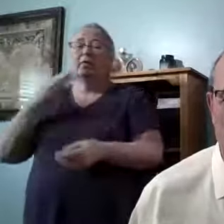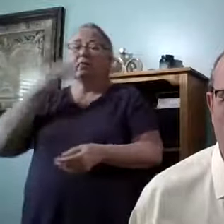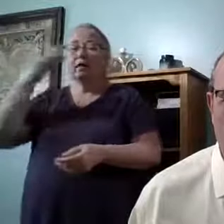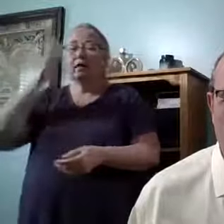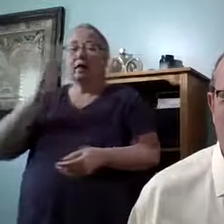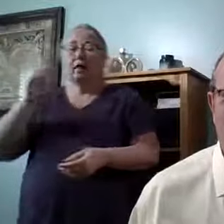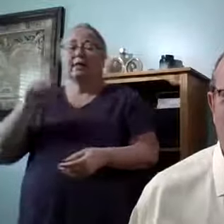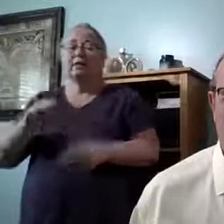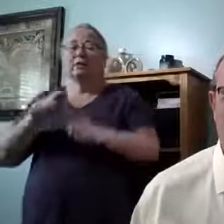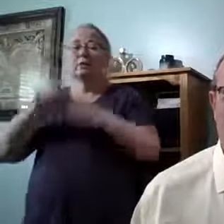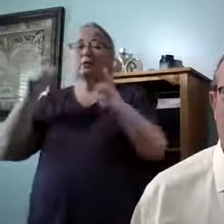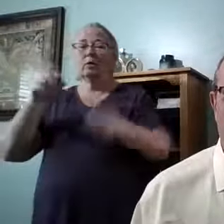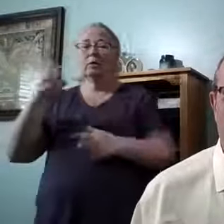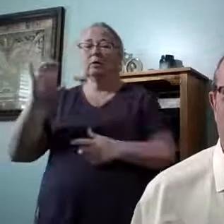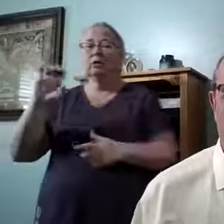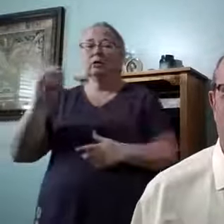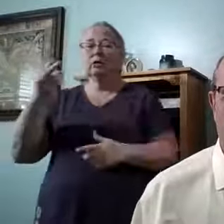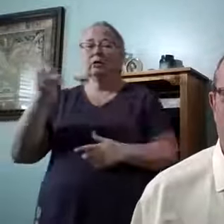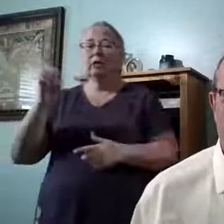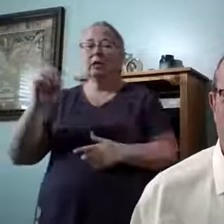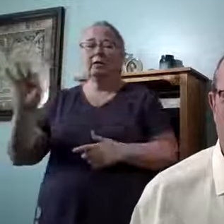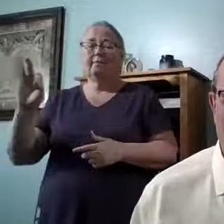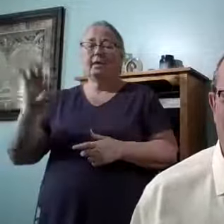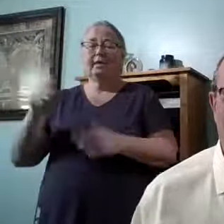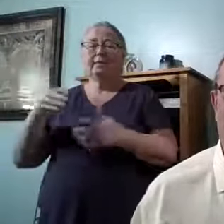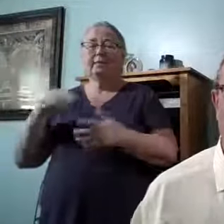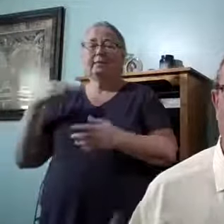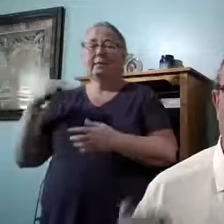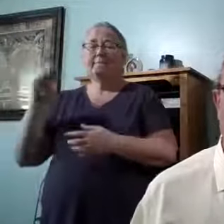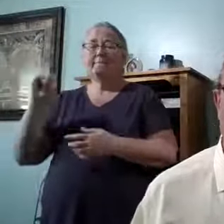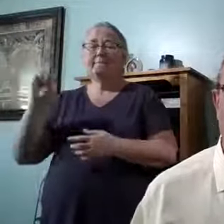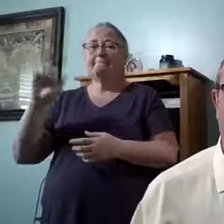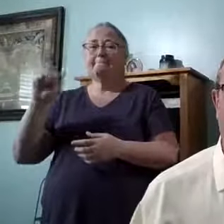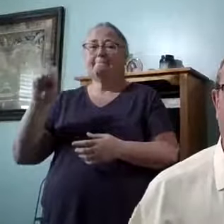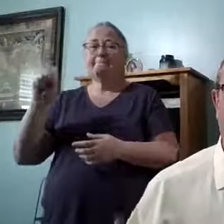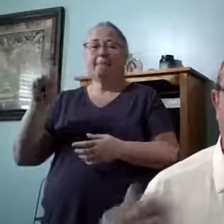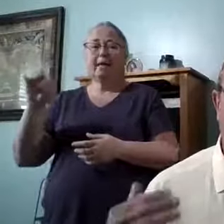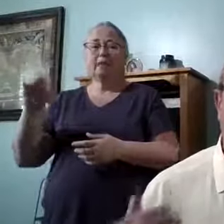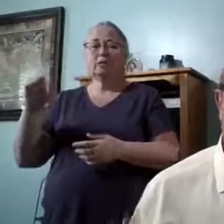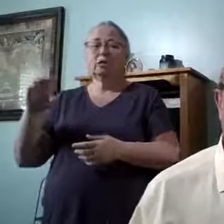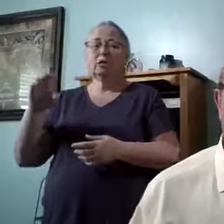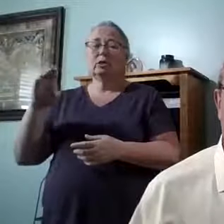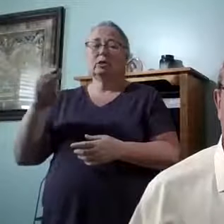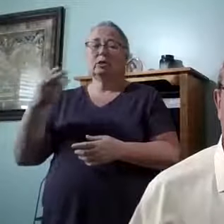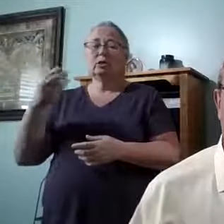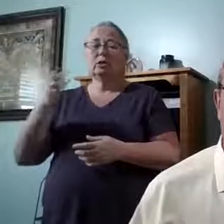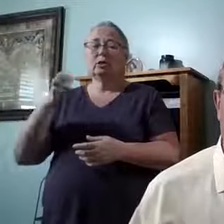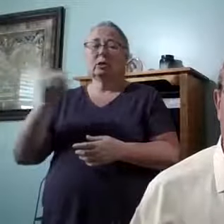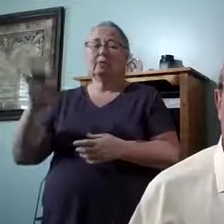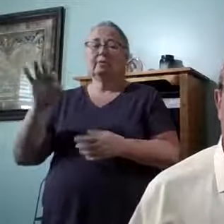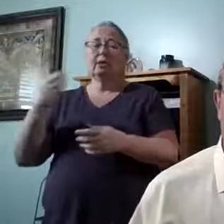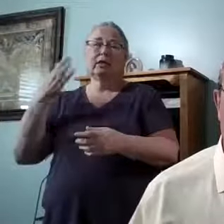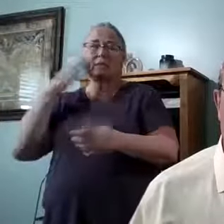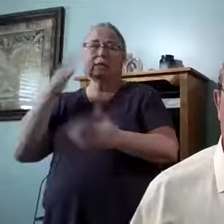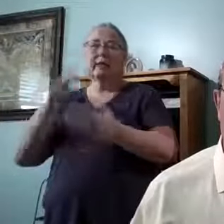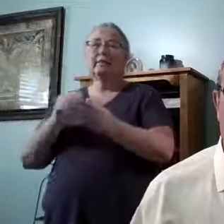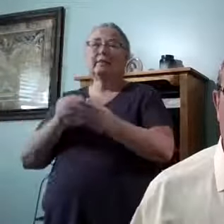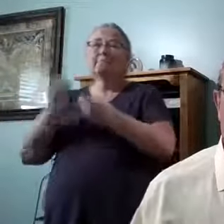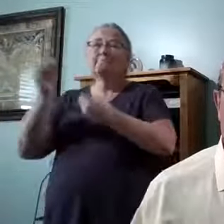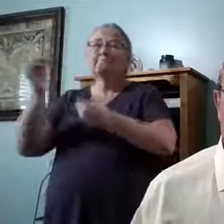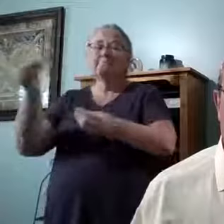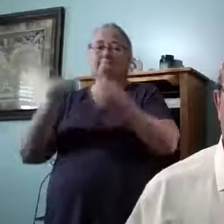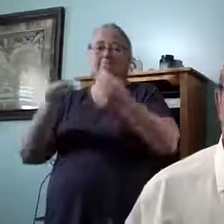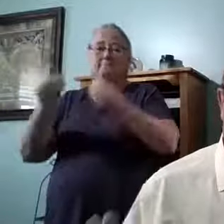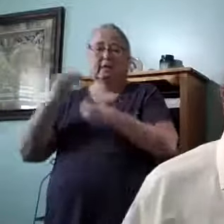chef. He's got, he's a master chef. He knows exactly how to feed our souls and spirits. And so